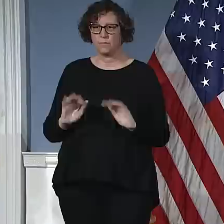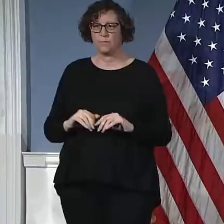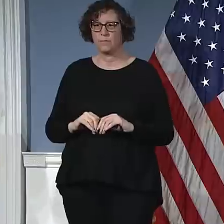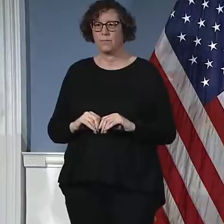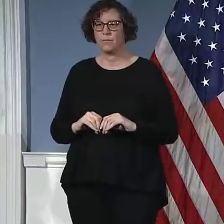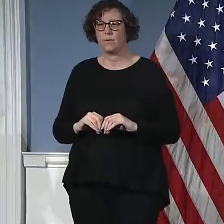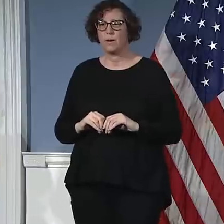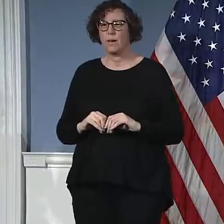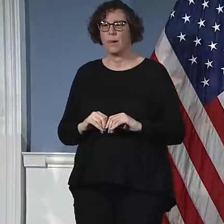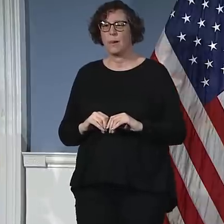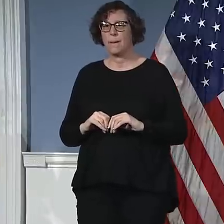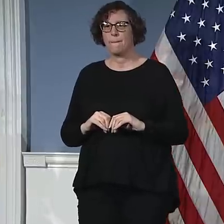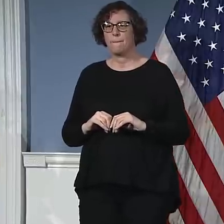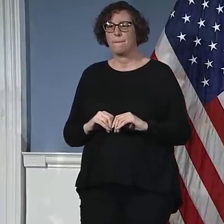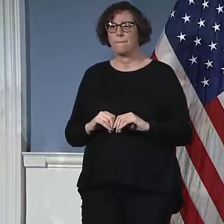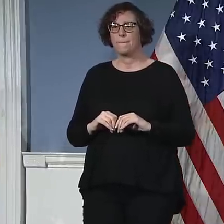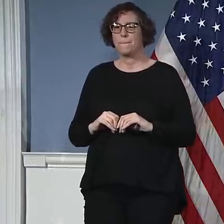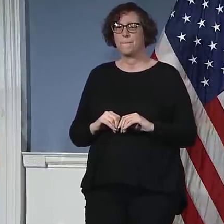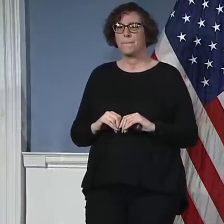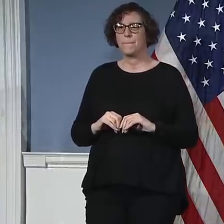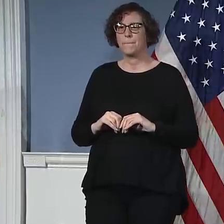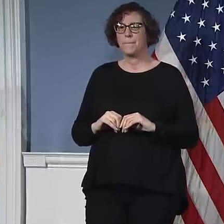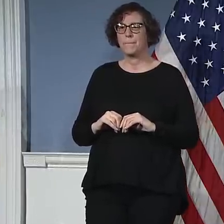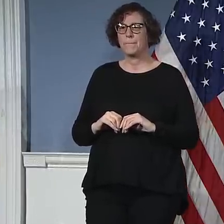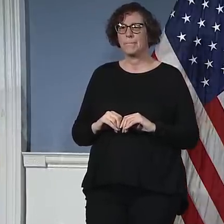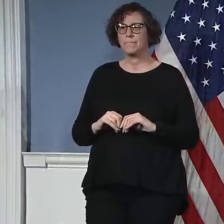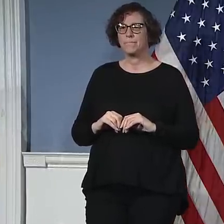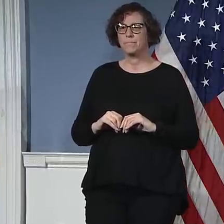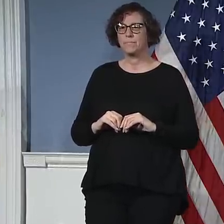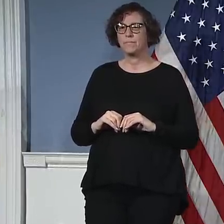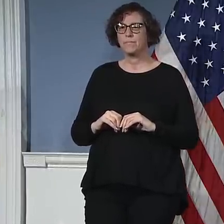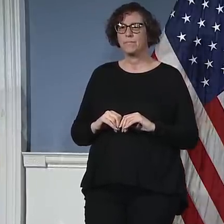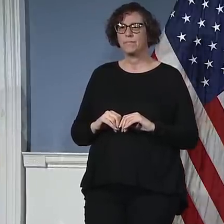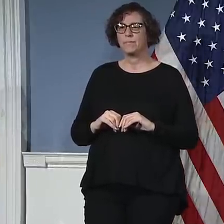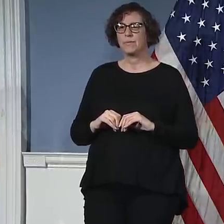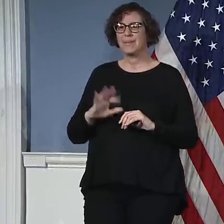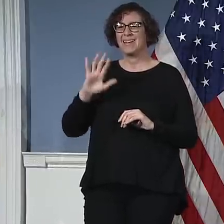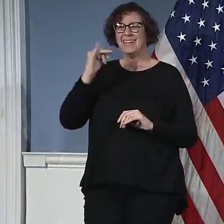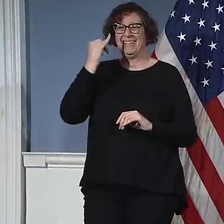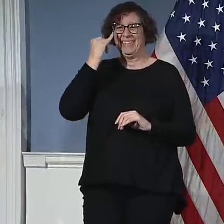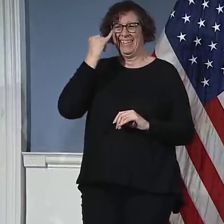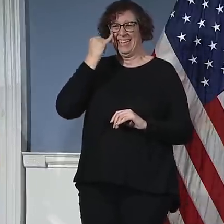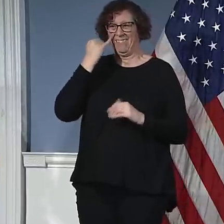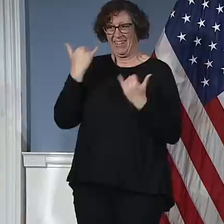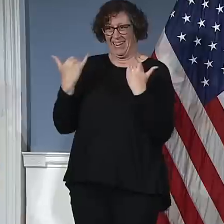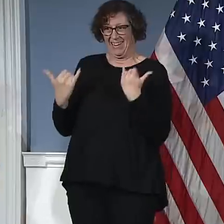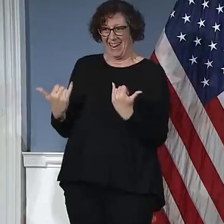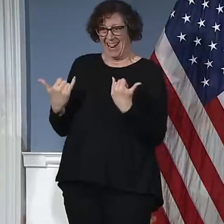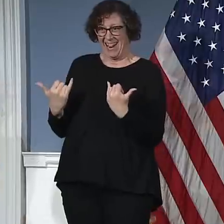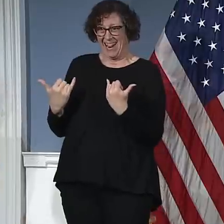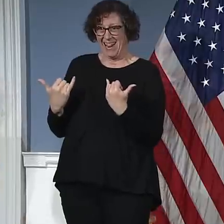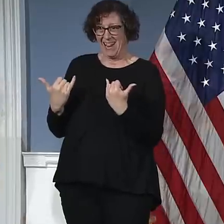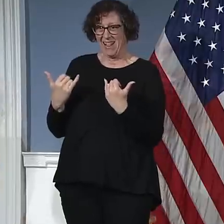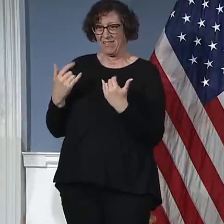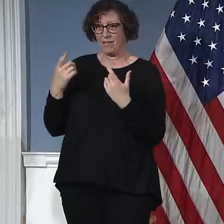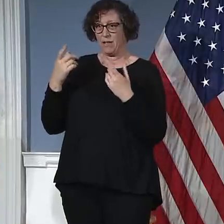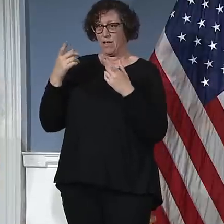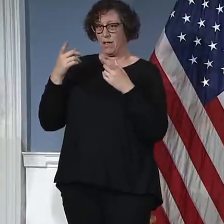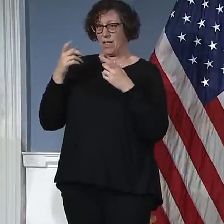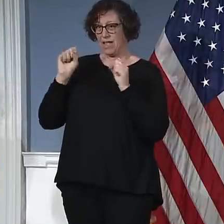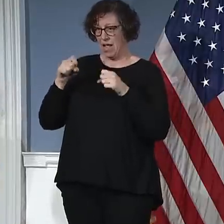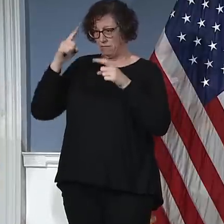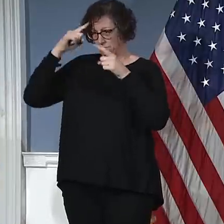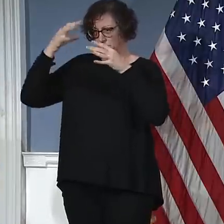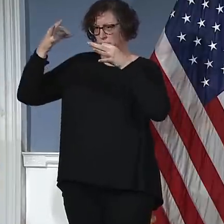it, you know, I've ever we ever get to a point where I have to say to all of you, we cannot keep up with the number of